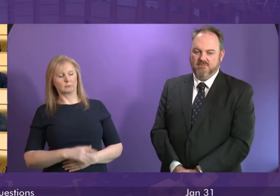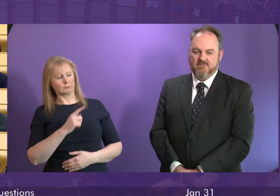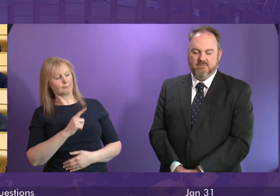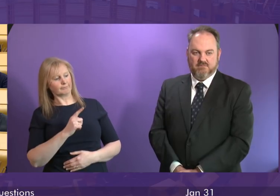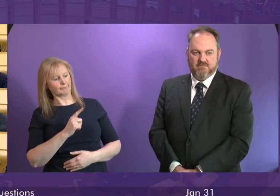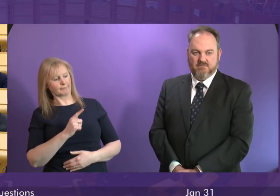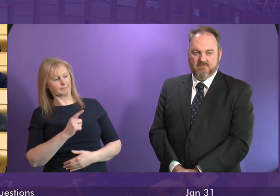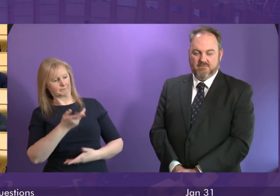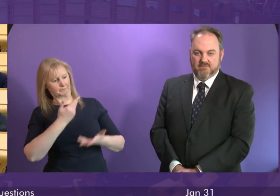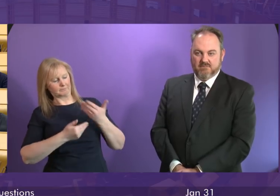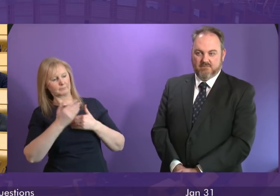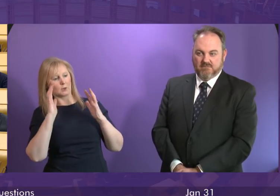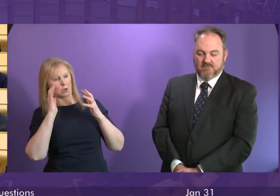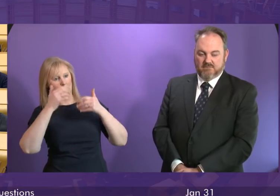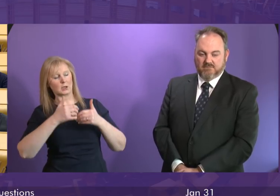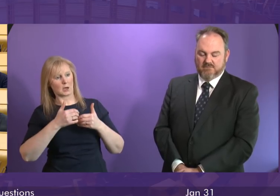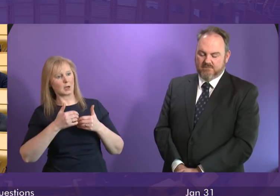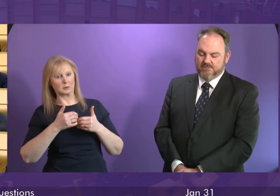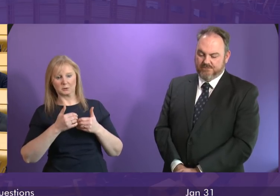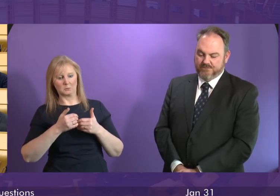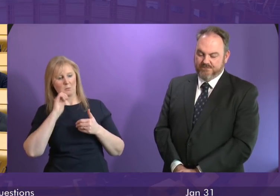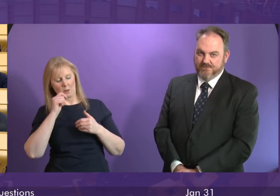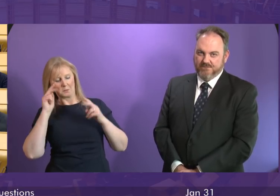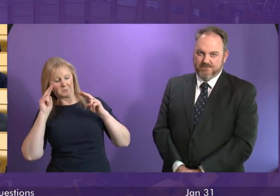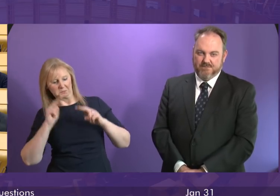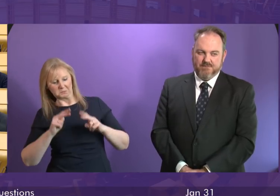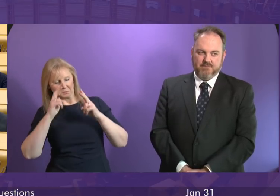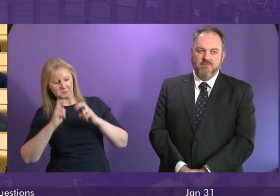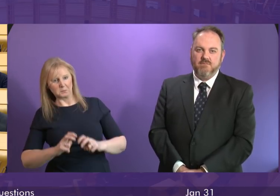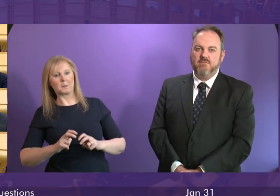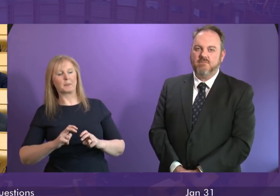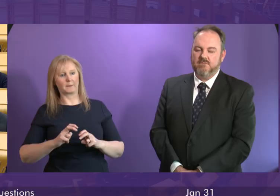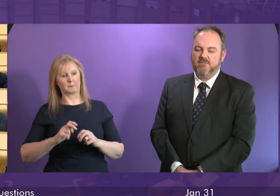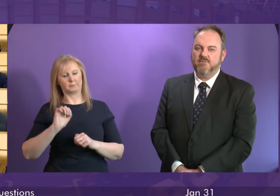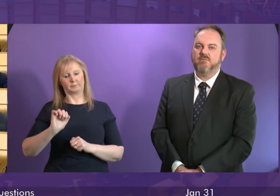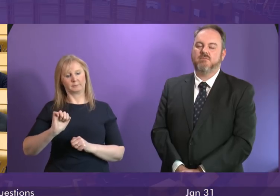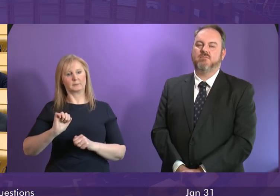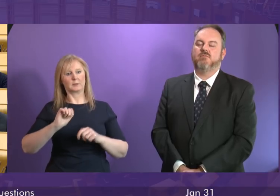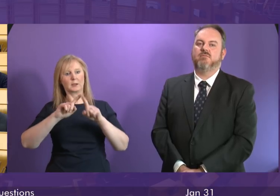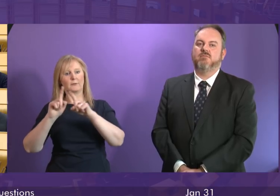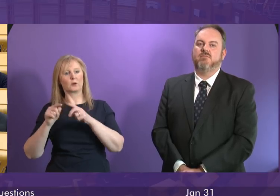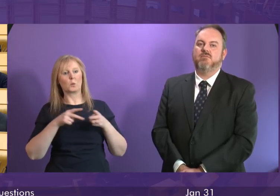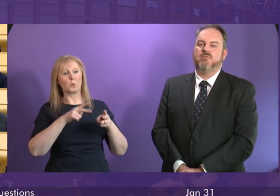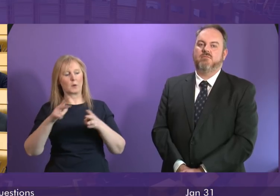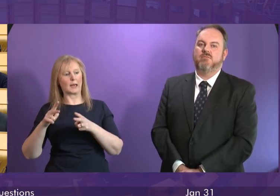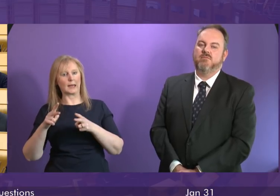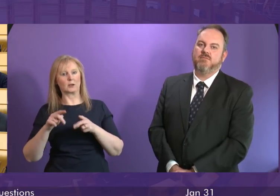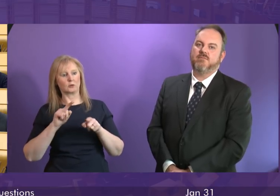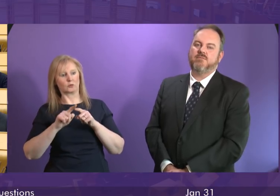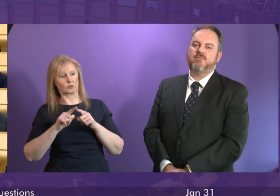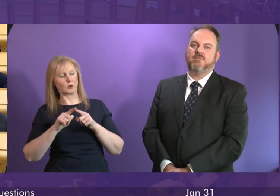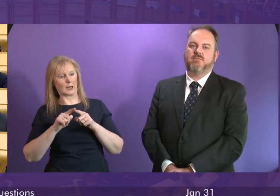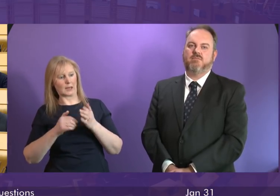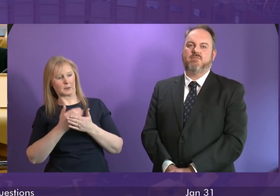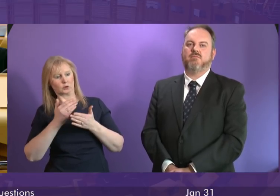about this to looking at whether there are any changes to the procedures that Scottish enterprise uses to tighten that up but I don't